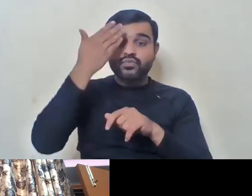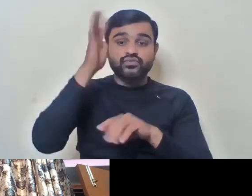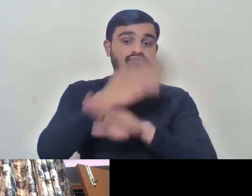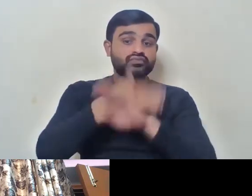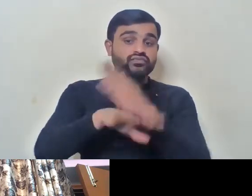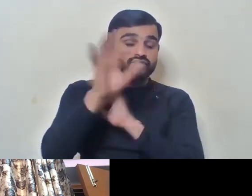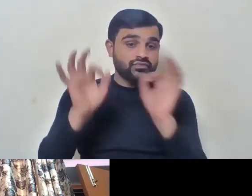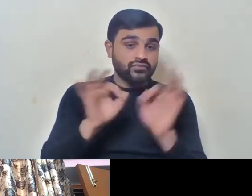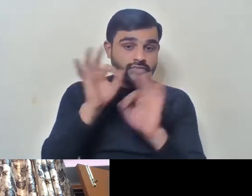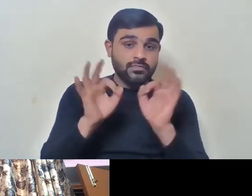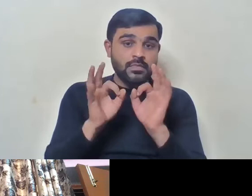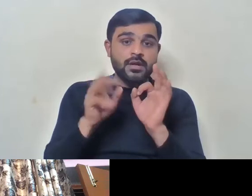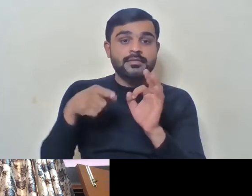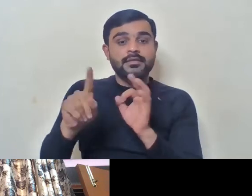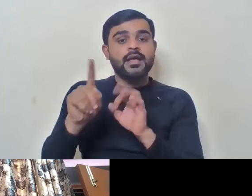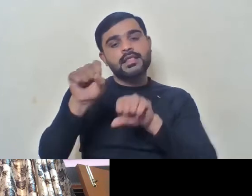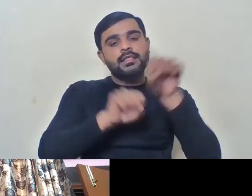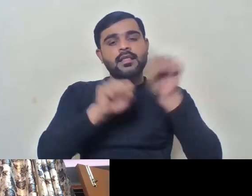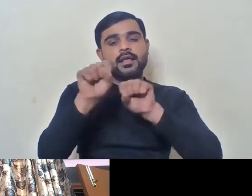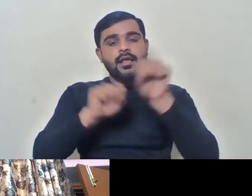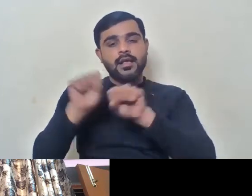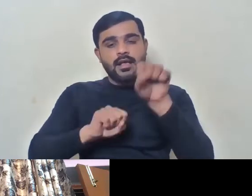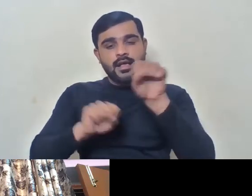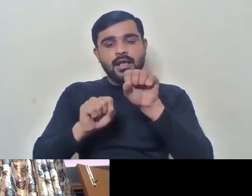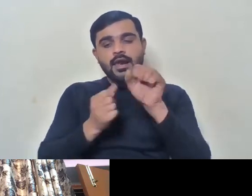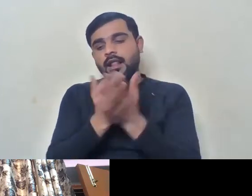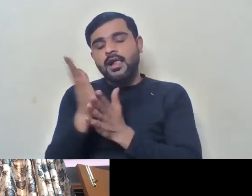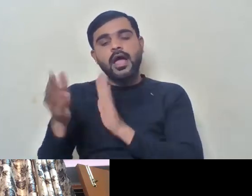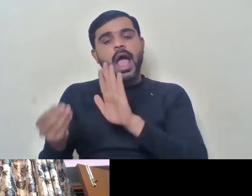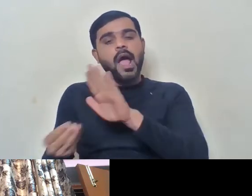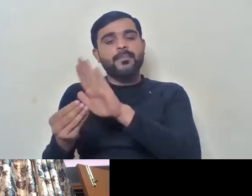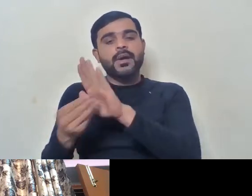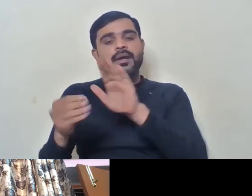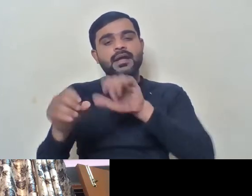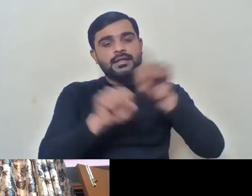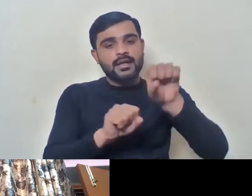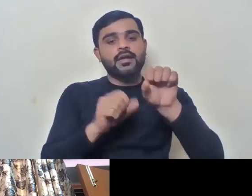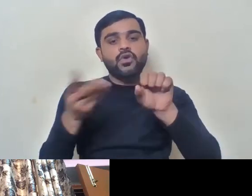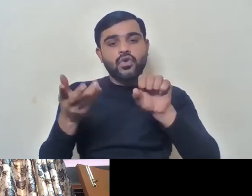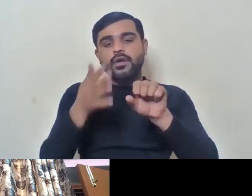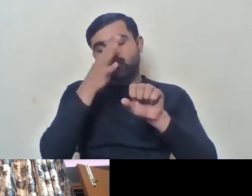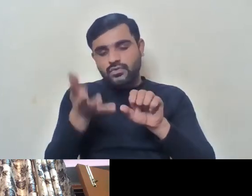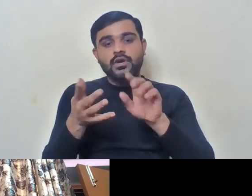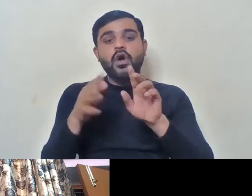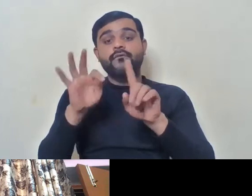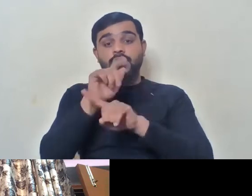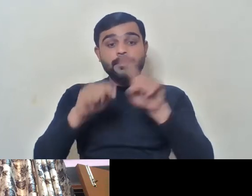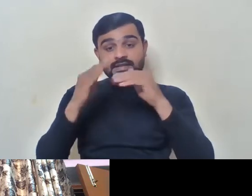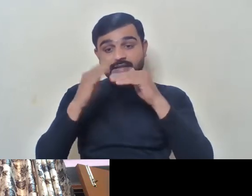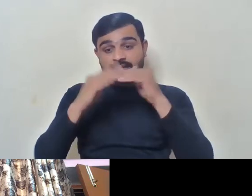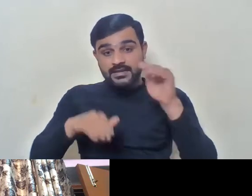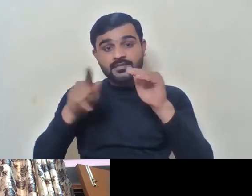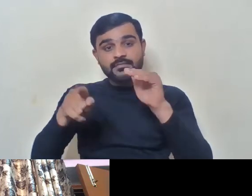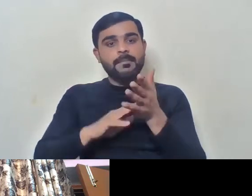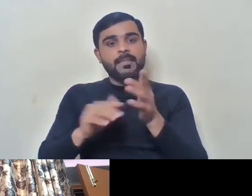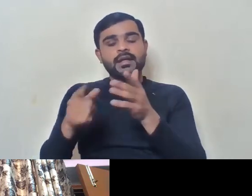have managed to get a certificate in some way, or who have less than 40% have got it and managed to get